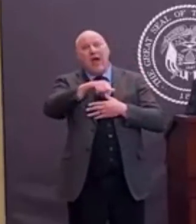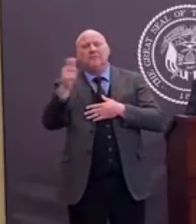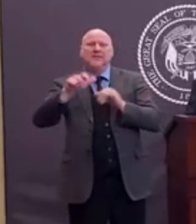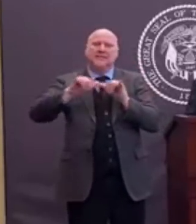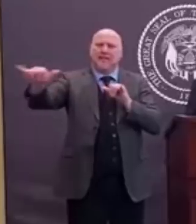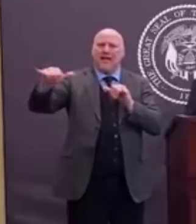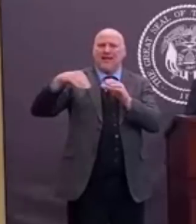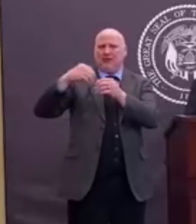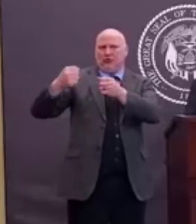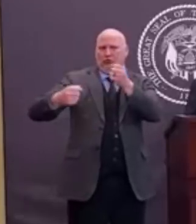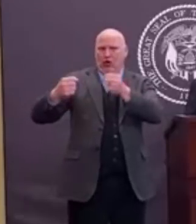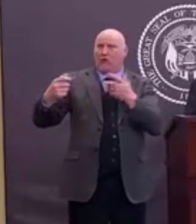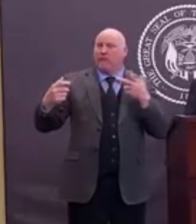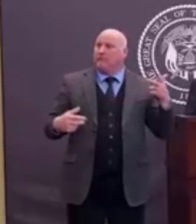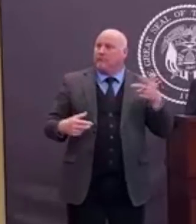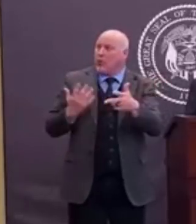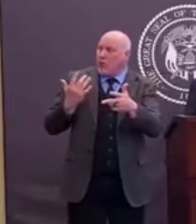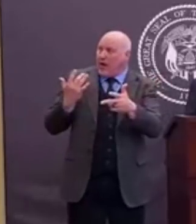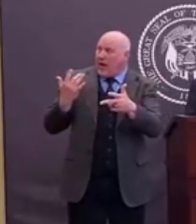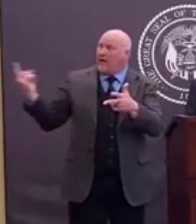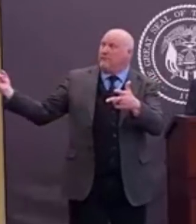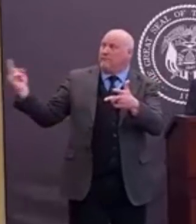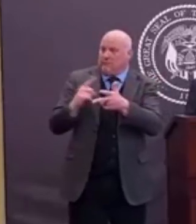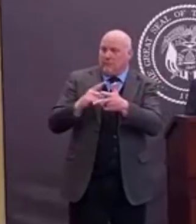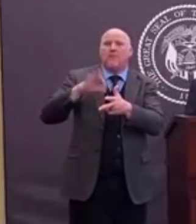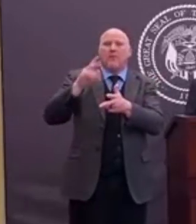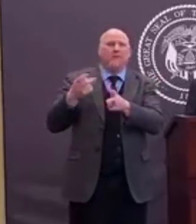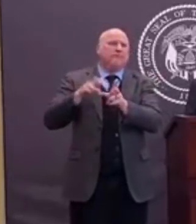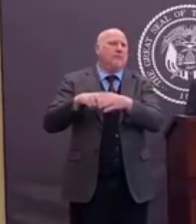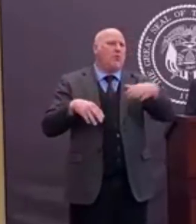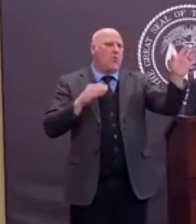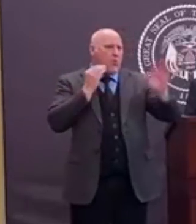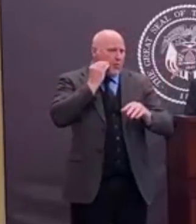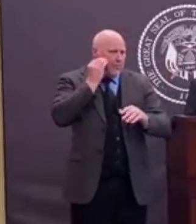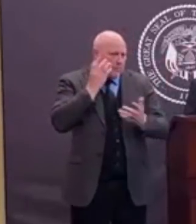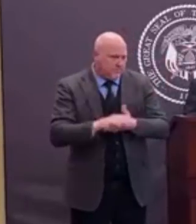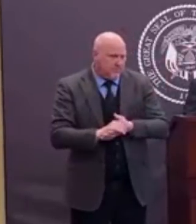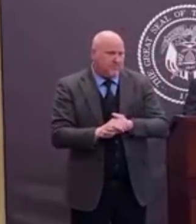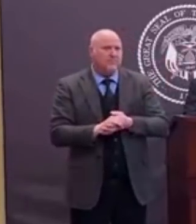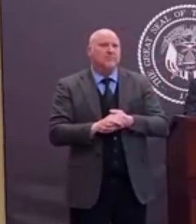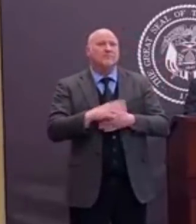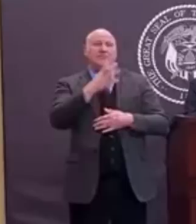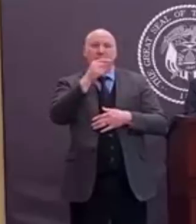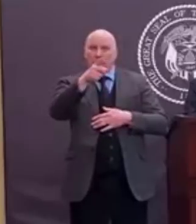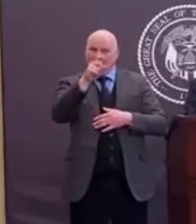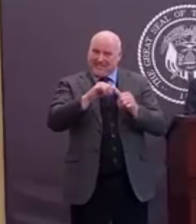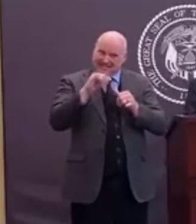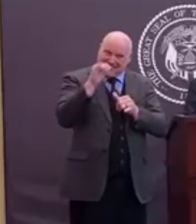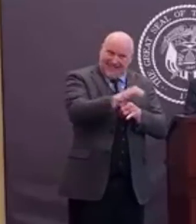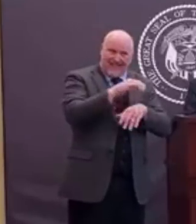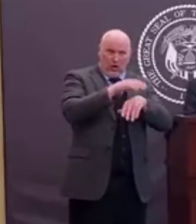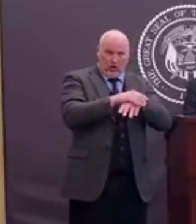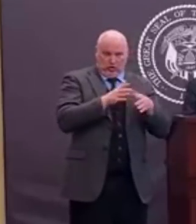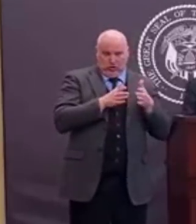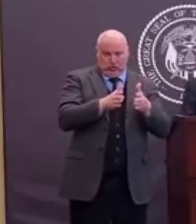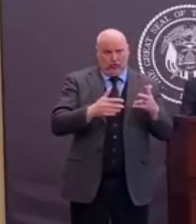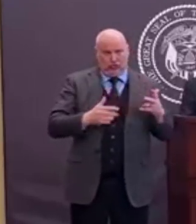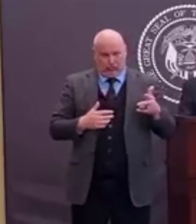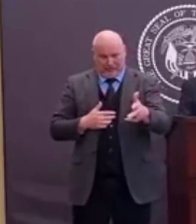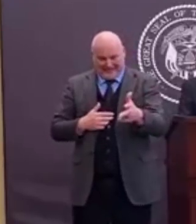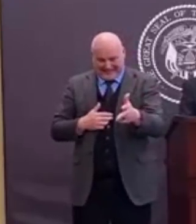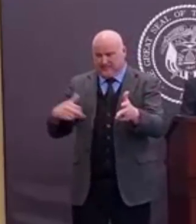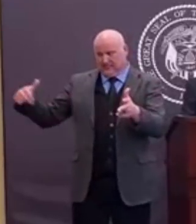drop-off, which must be curbside or in the parking garage. That's what's going to happen at Salt Lake City International